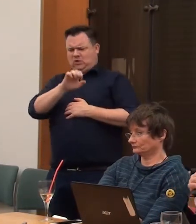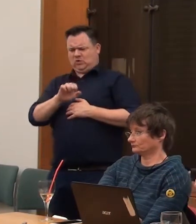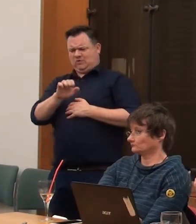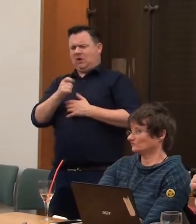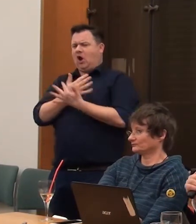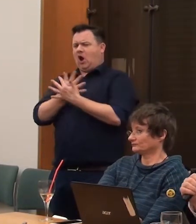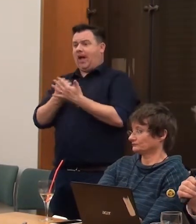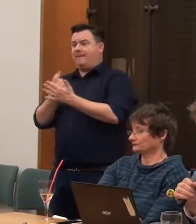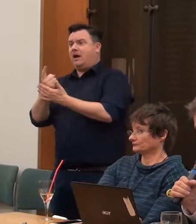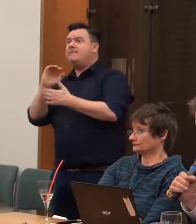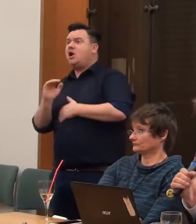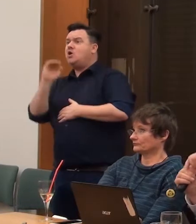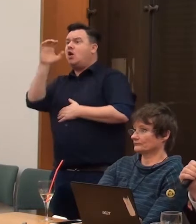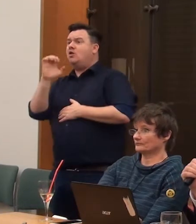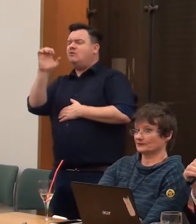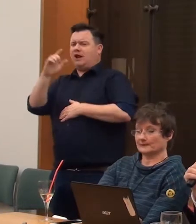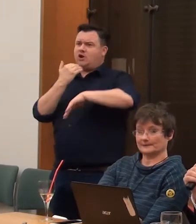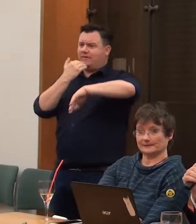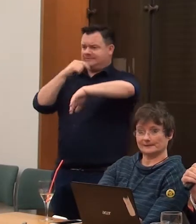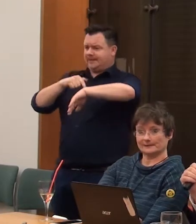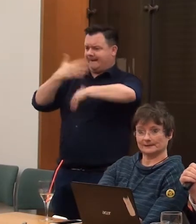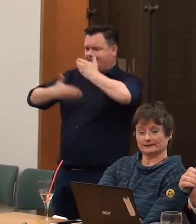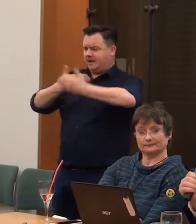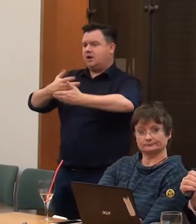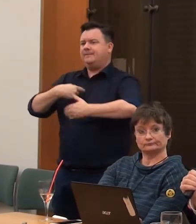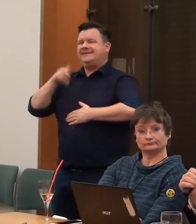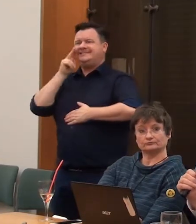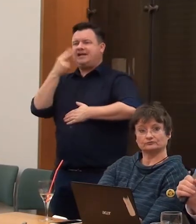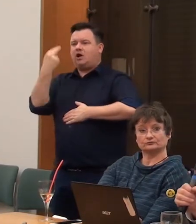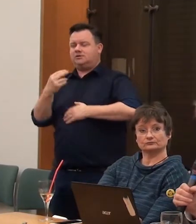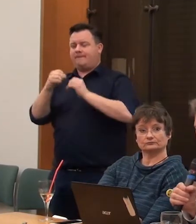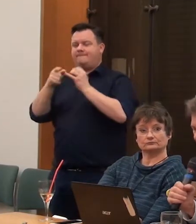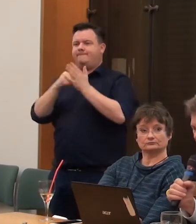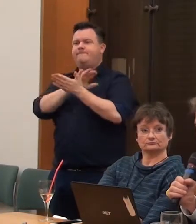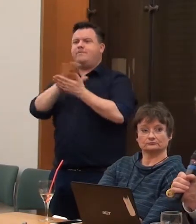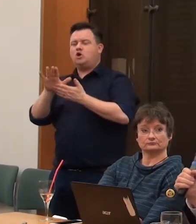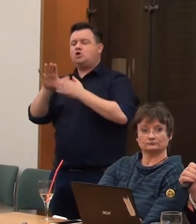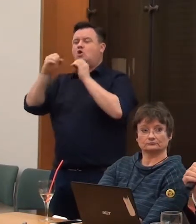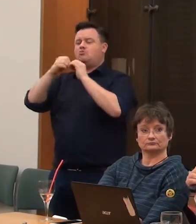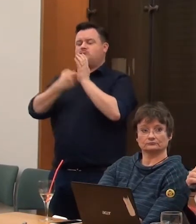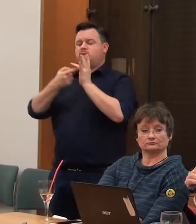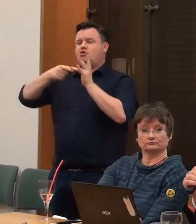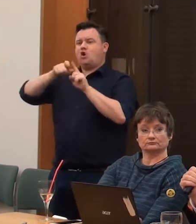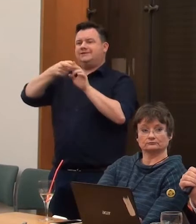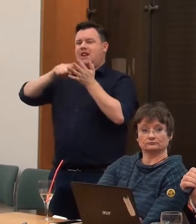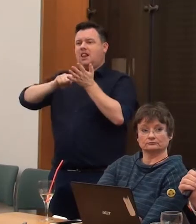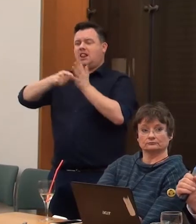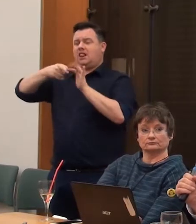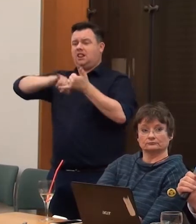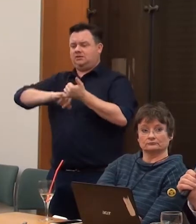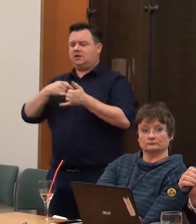the North, and I don't have time for it, but it's in the Bulletin, you see artists like Bosch, the Bruegels, old, elder and